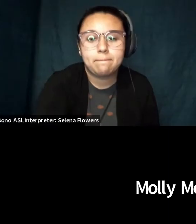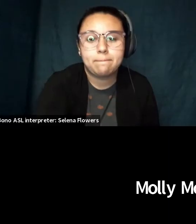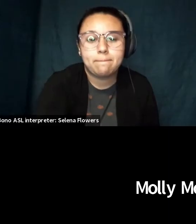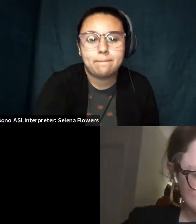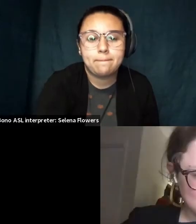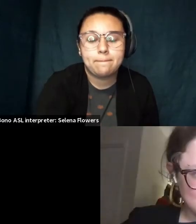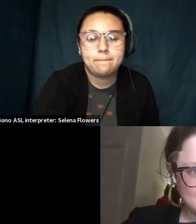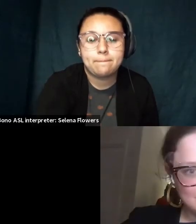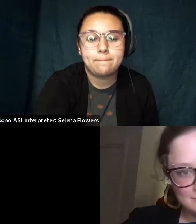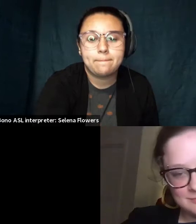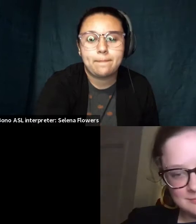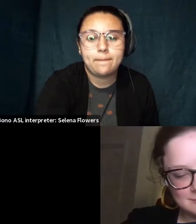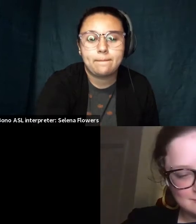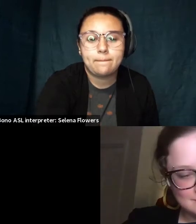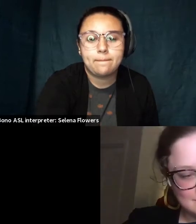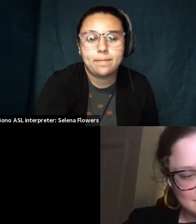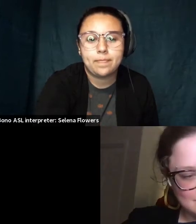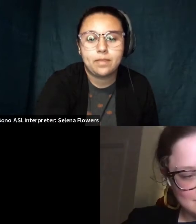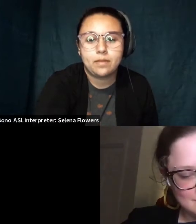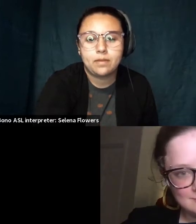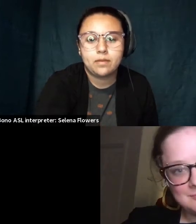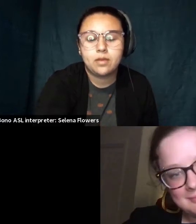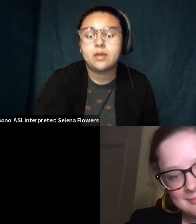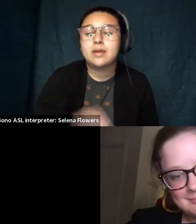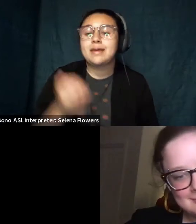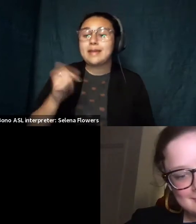okay and now we have molly mccully brown